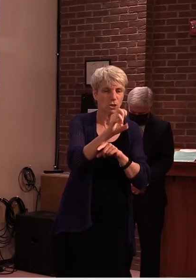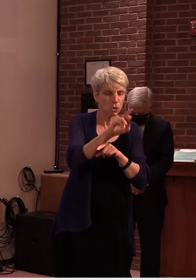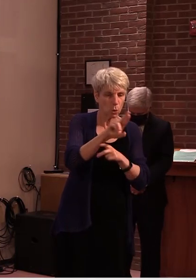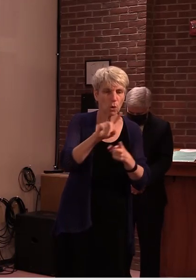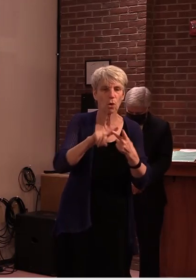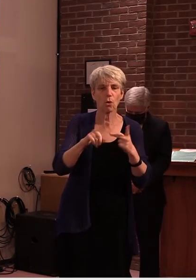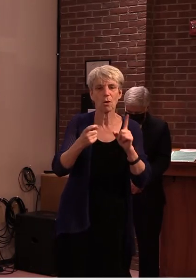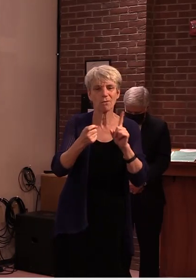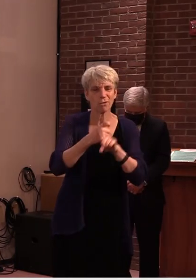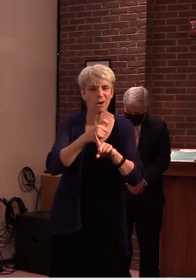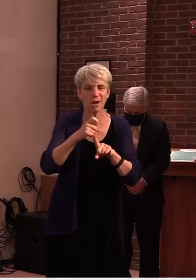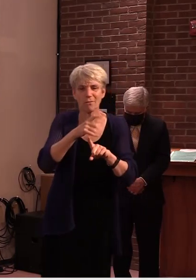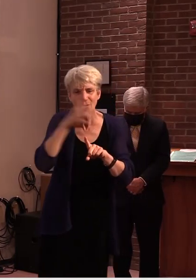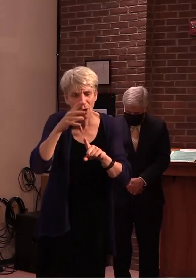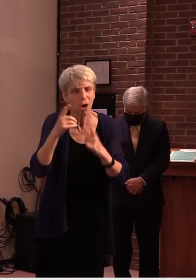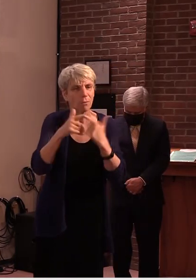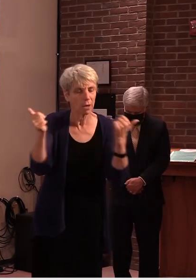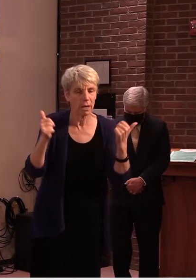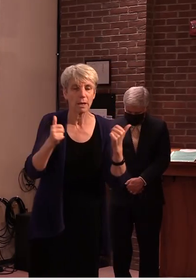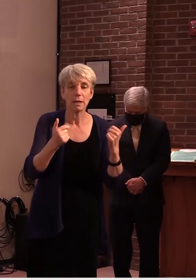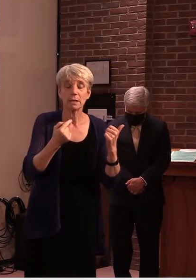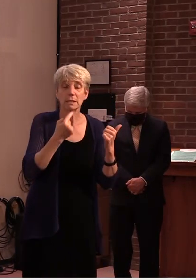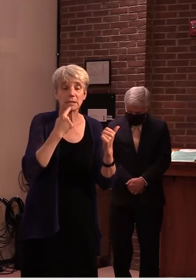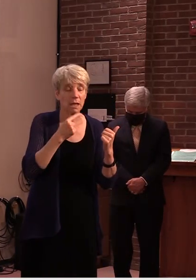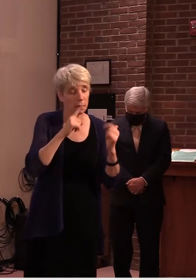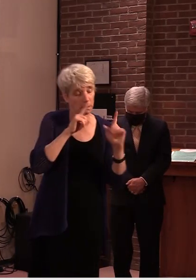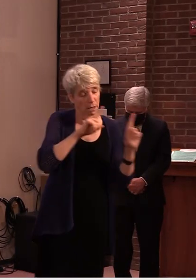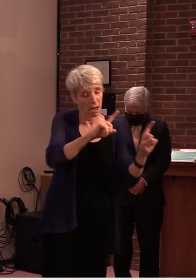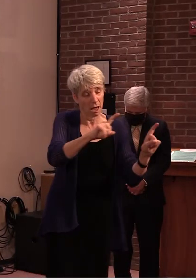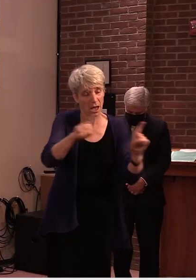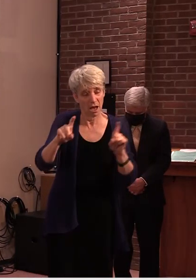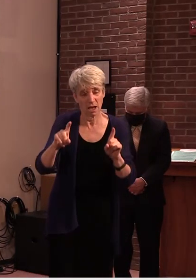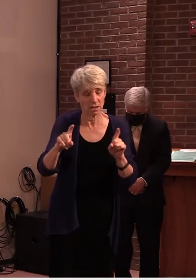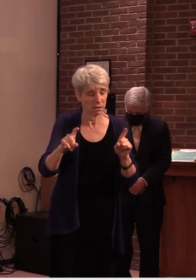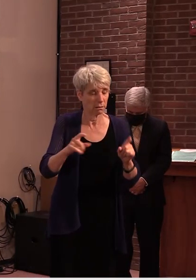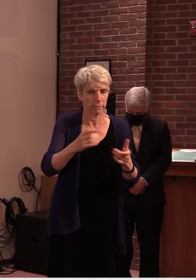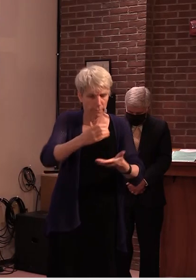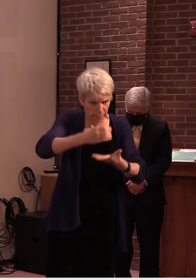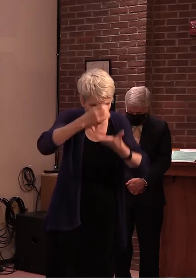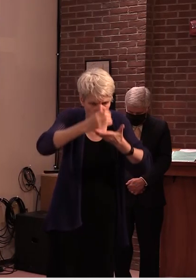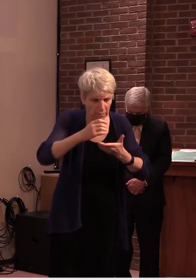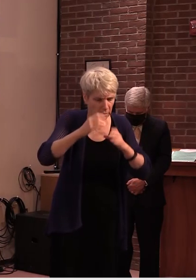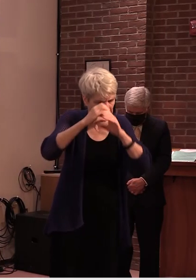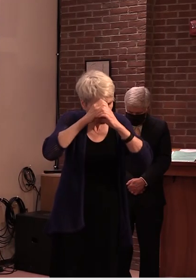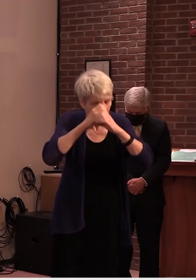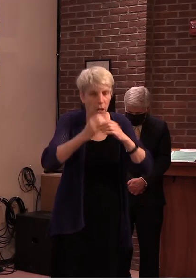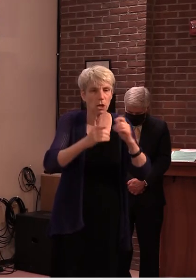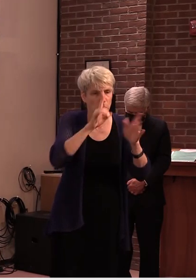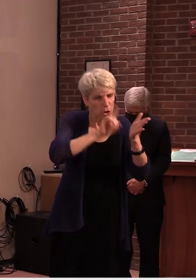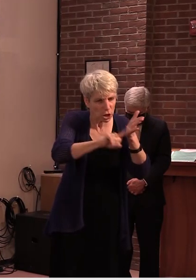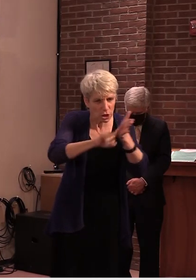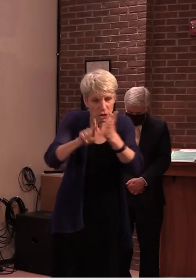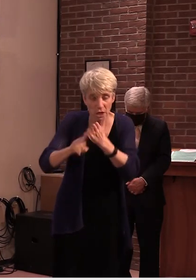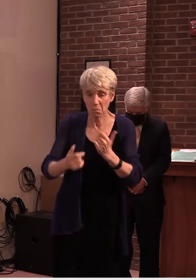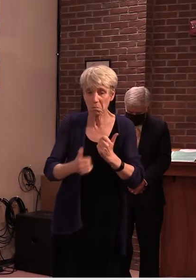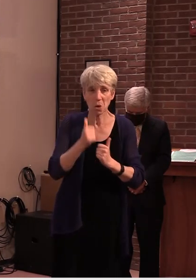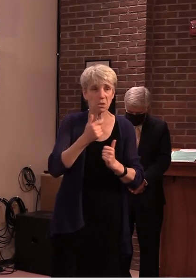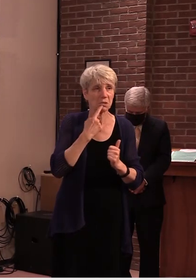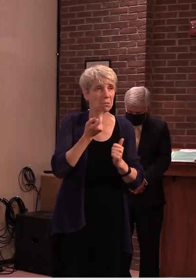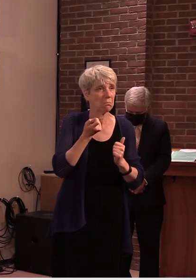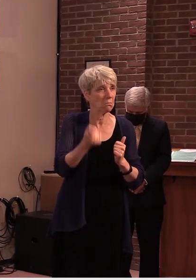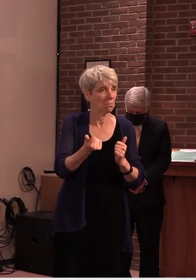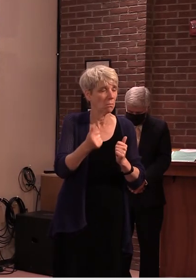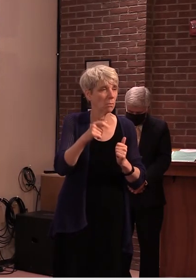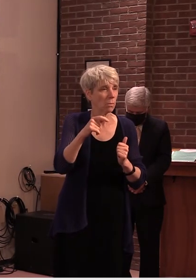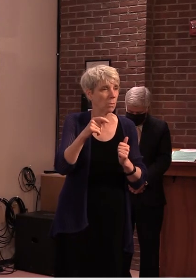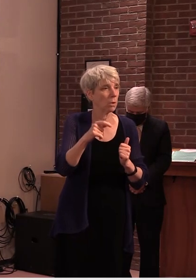95 percent of the clean water expenditures didn't yield any measurable phosphorus reductions um how